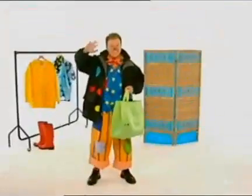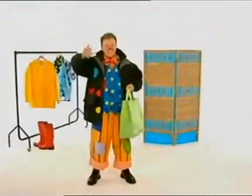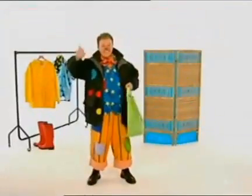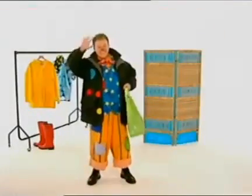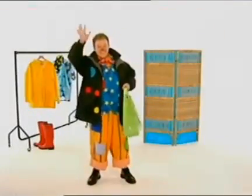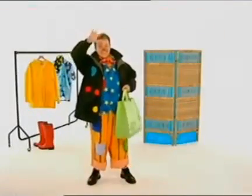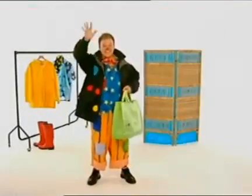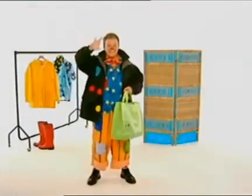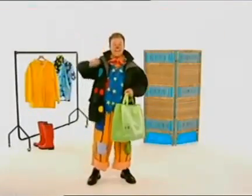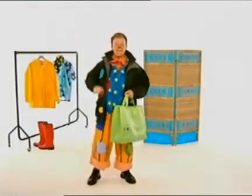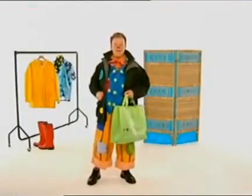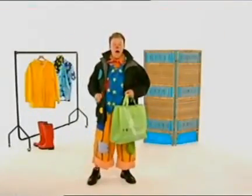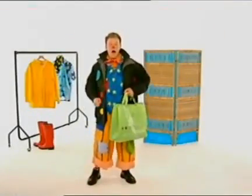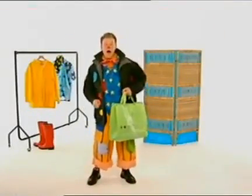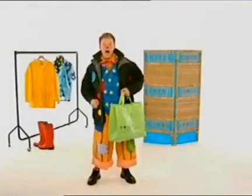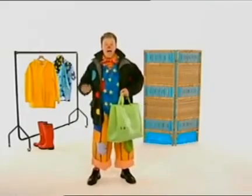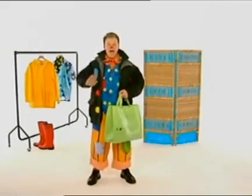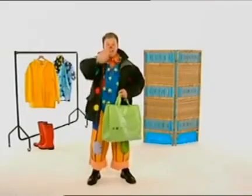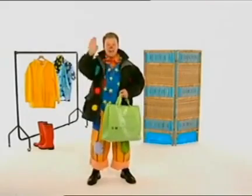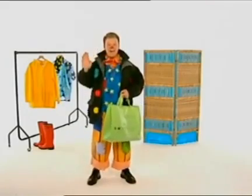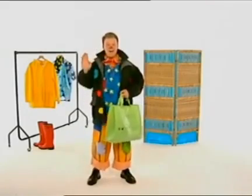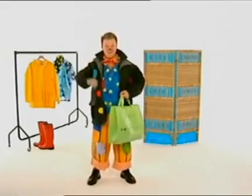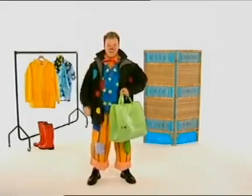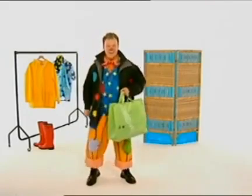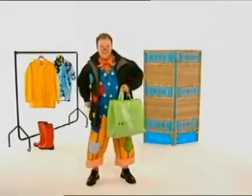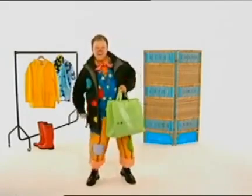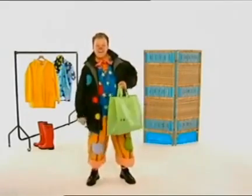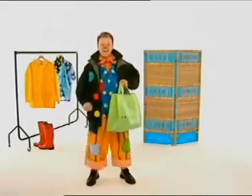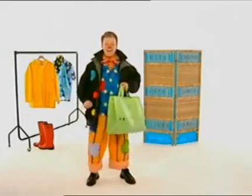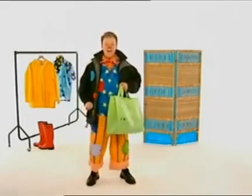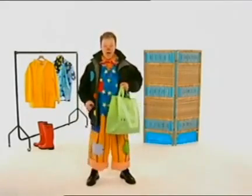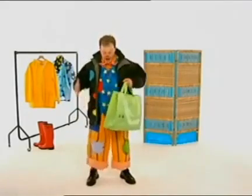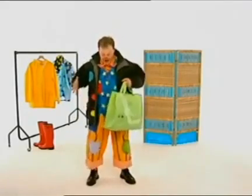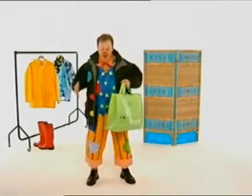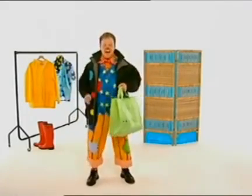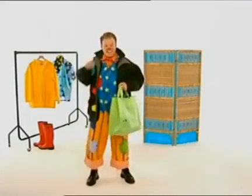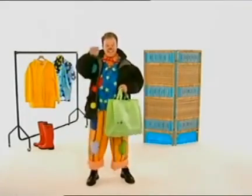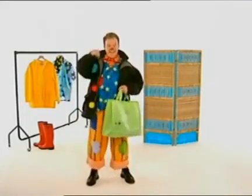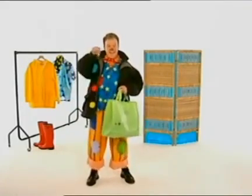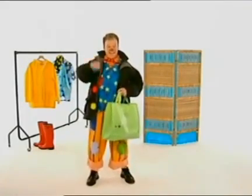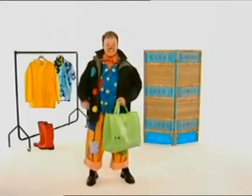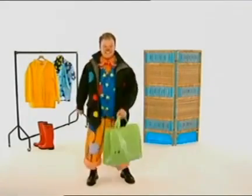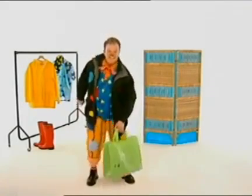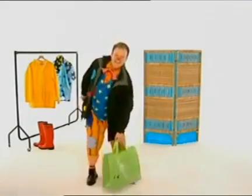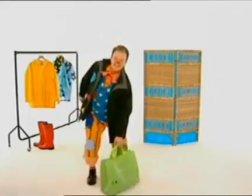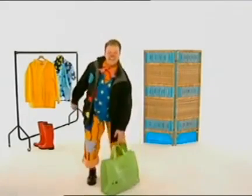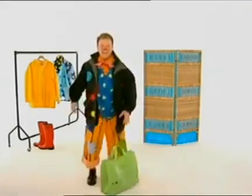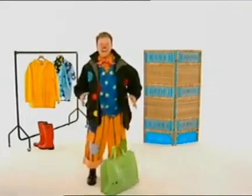Hello, Mr. Tumble. Hello. Are you going shopping, Mr. Tumble? Yes. What's the weather